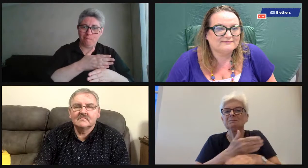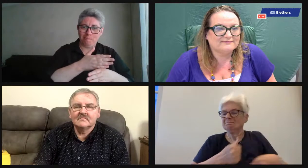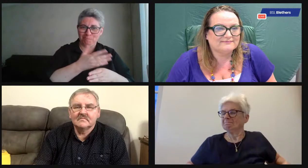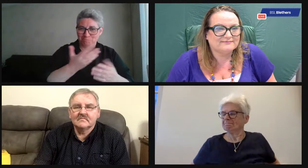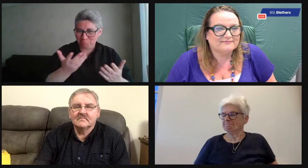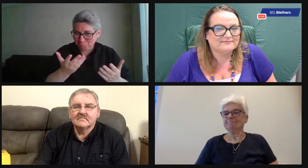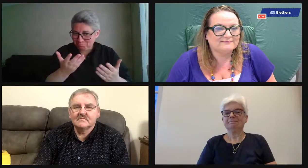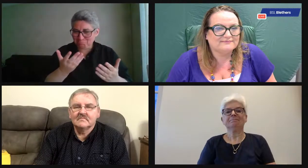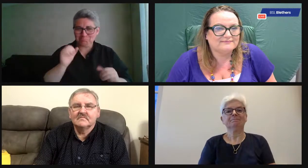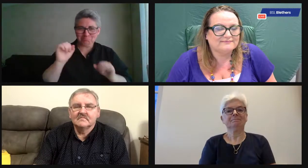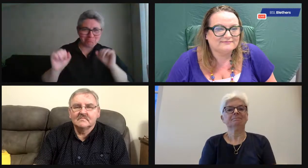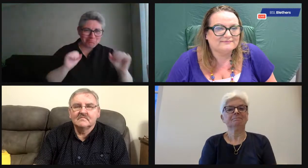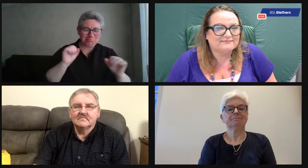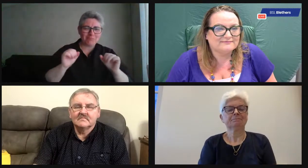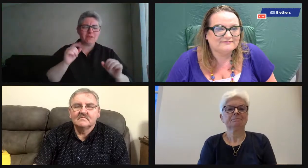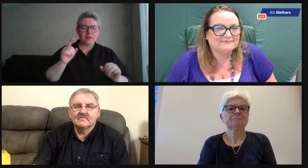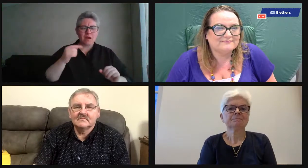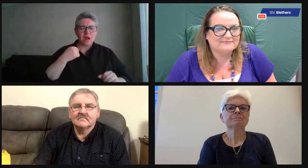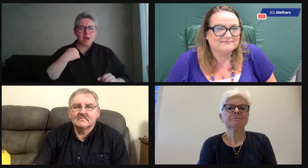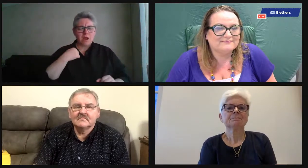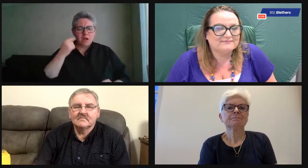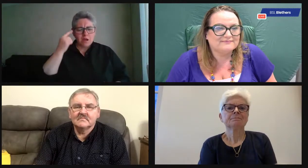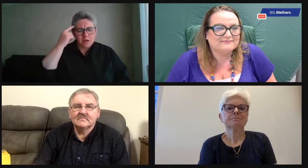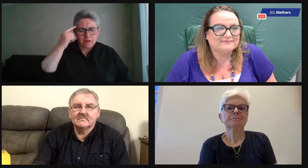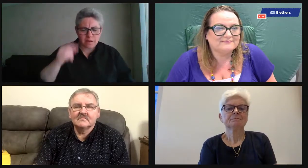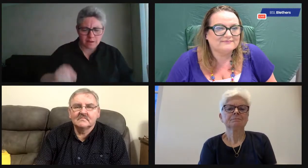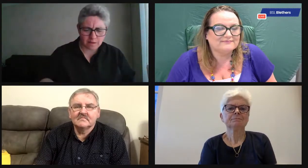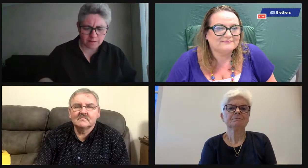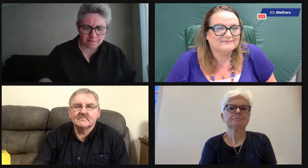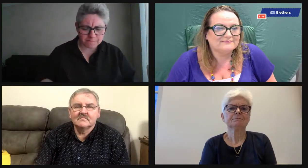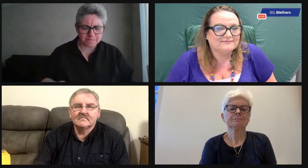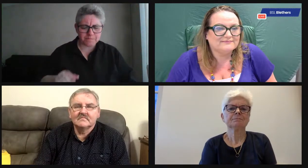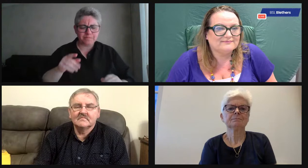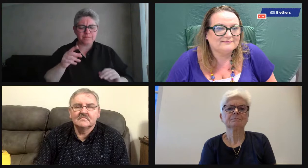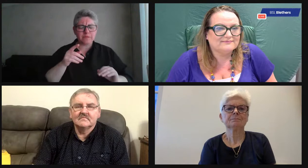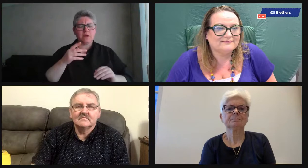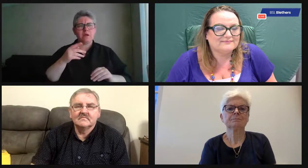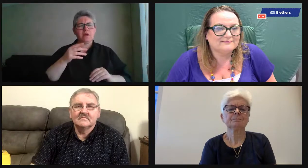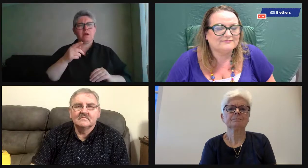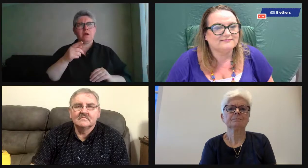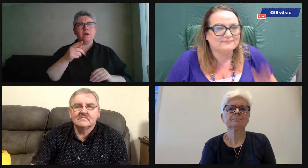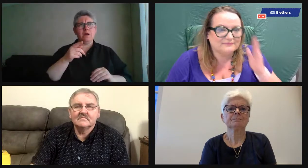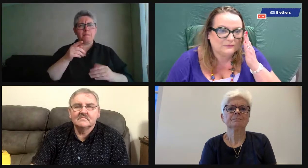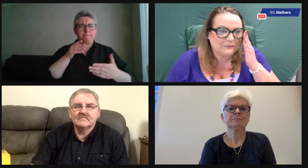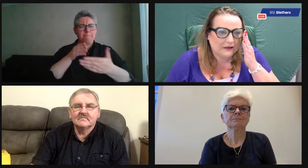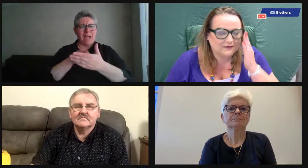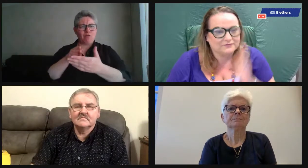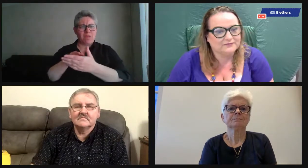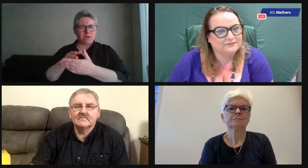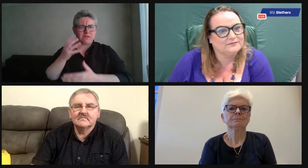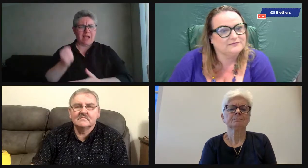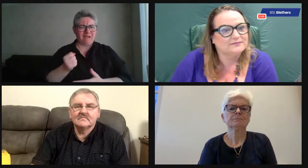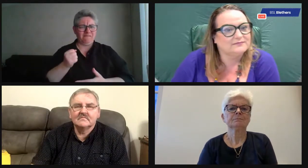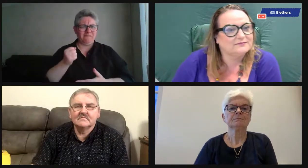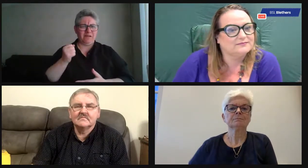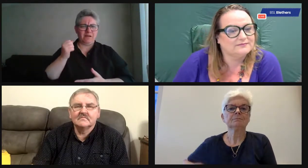And, you know, I mean, there are many times when people have got involved volunteering and then ended up working for an organization.